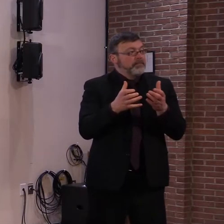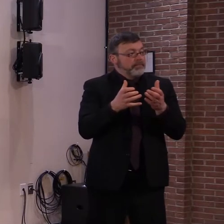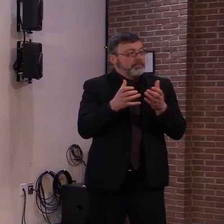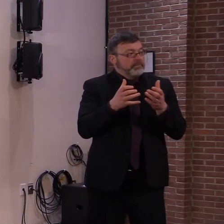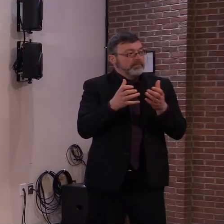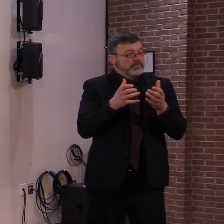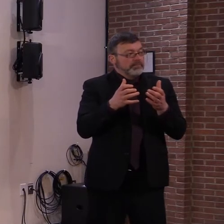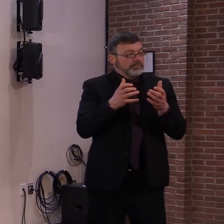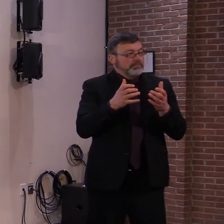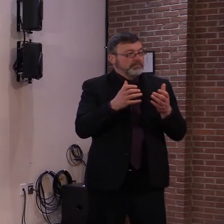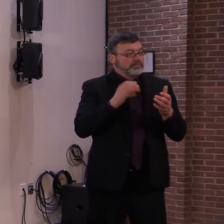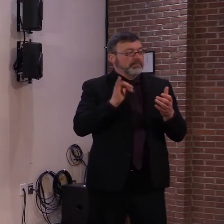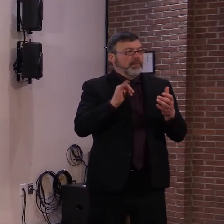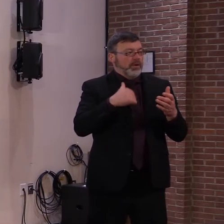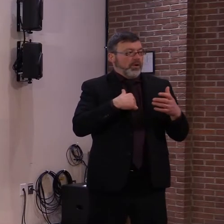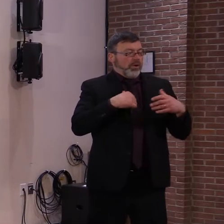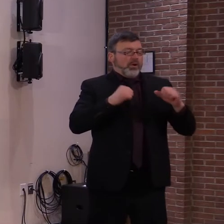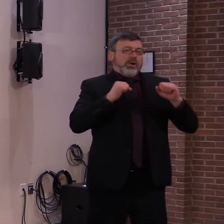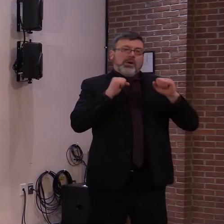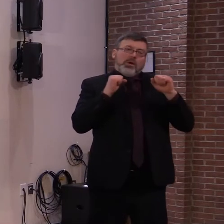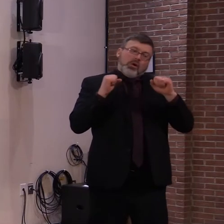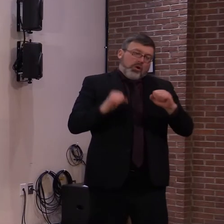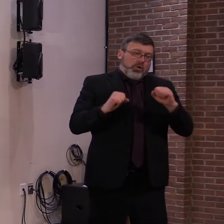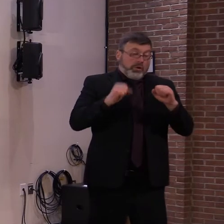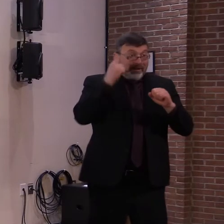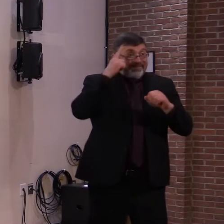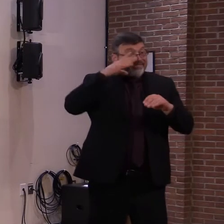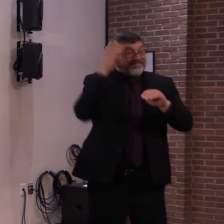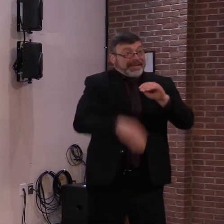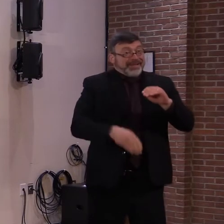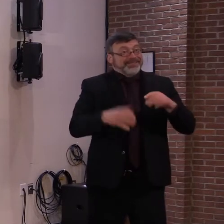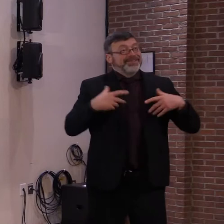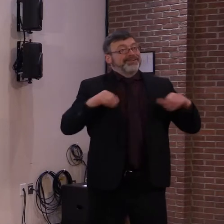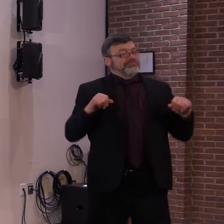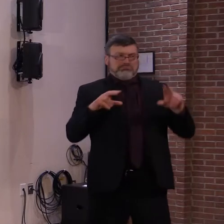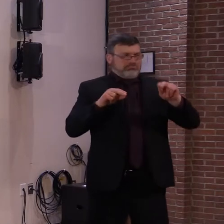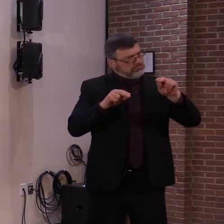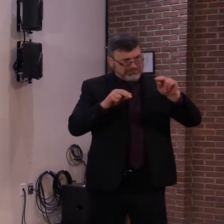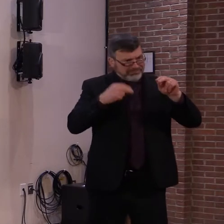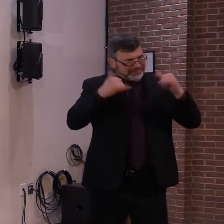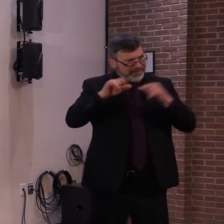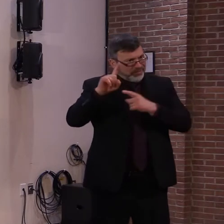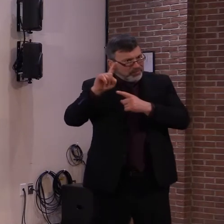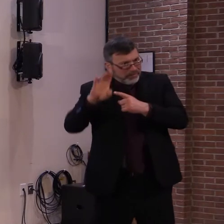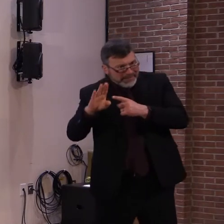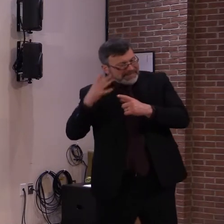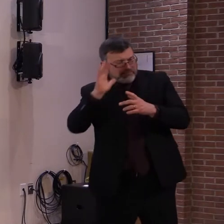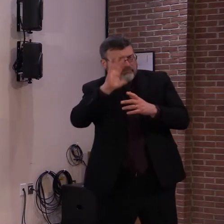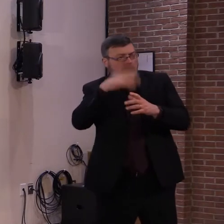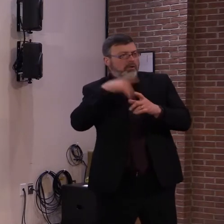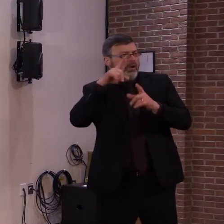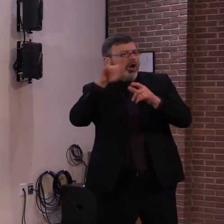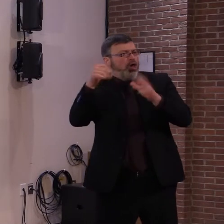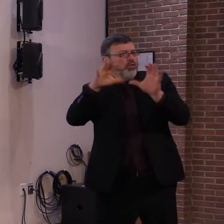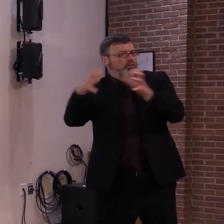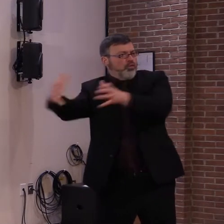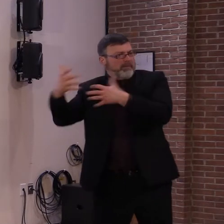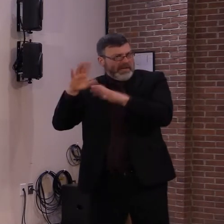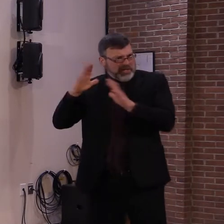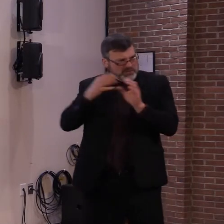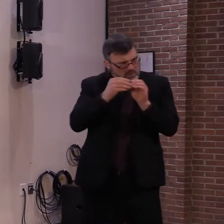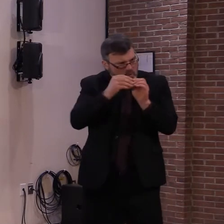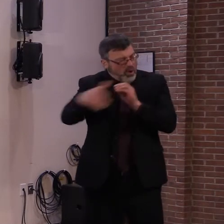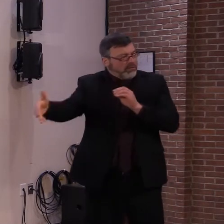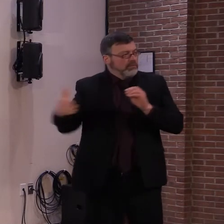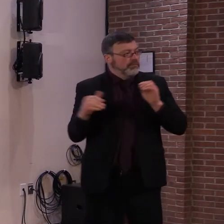much more work to do, and our work is far from over. Now we are ready to transition